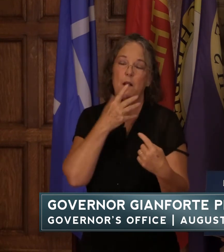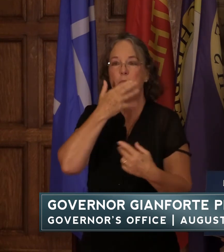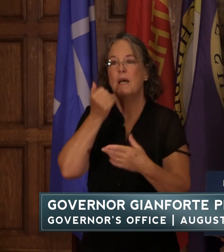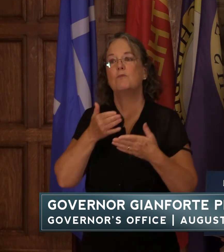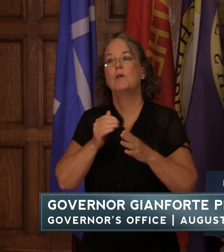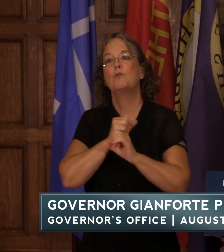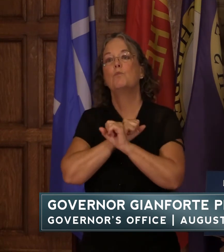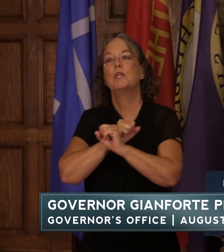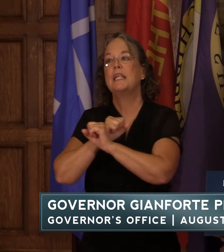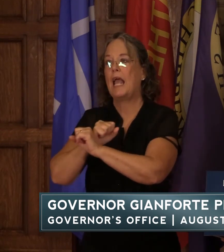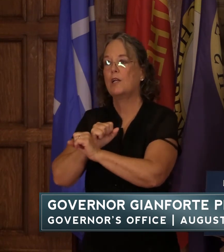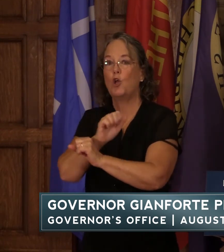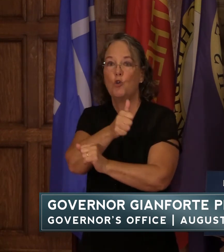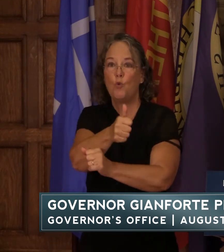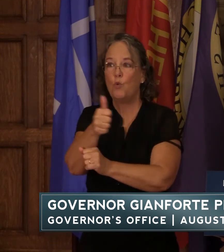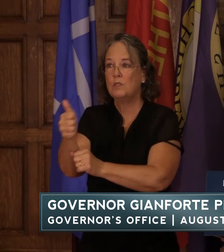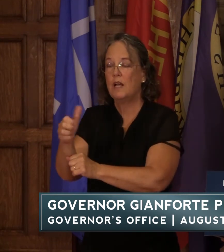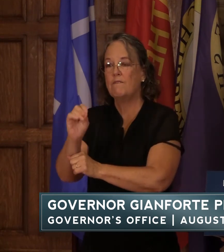yourself and your family